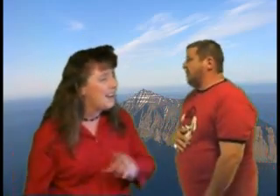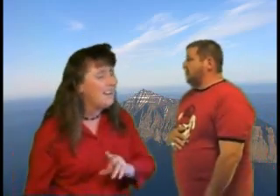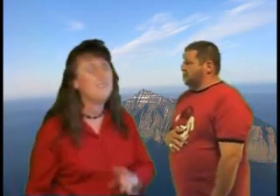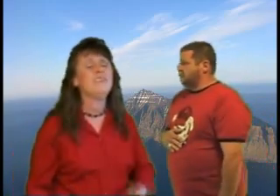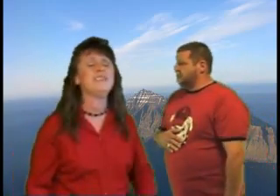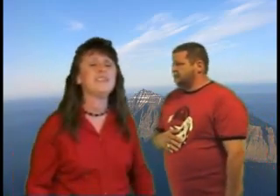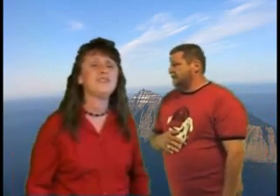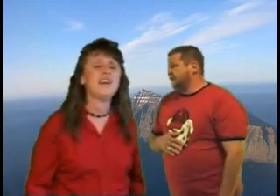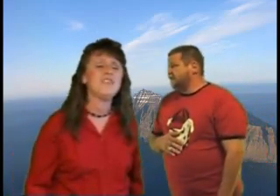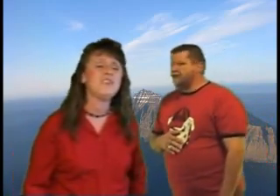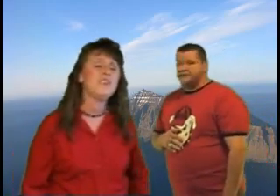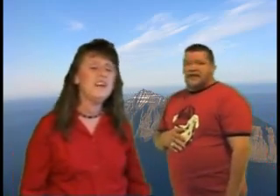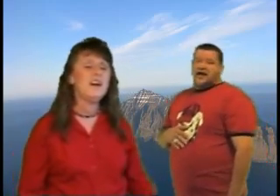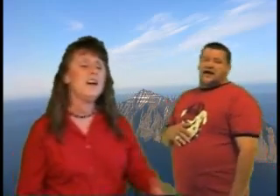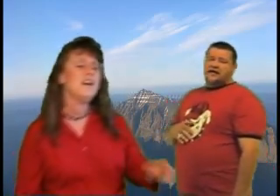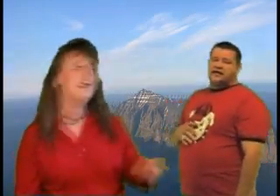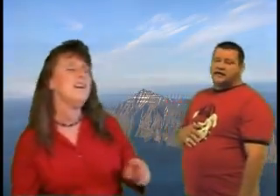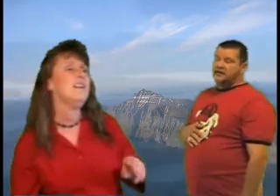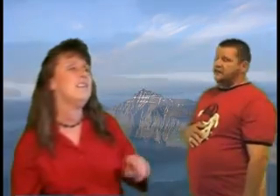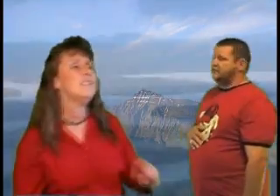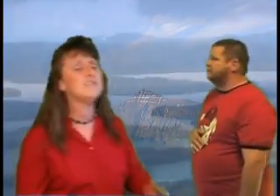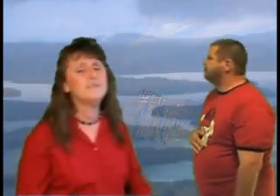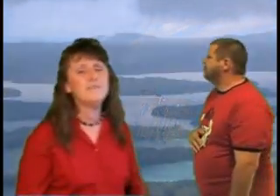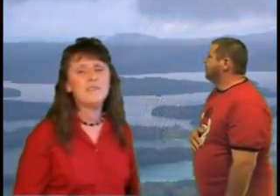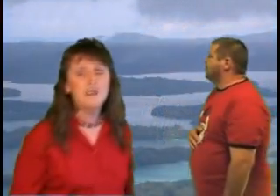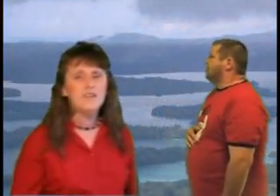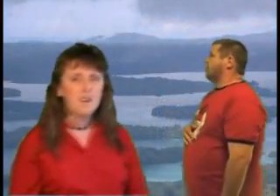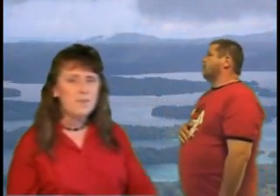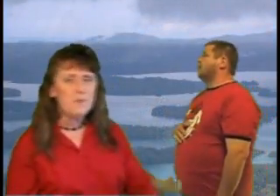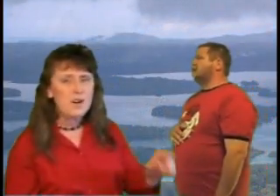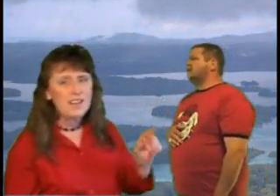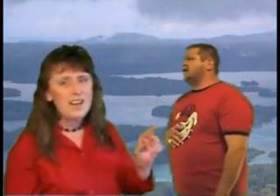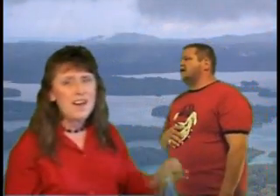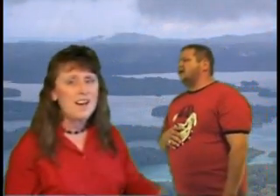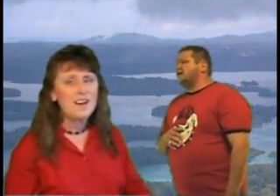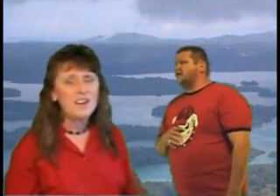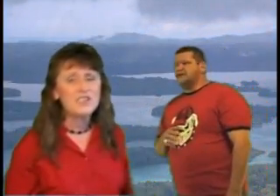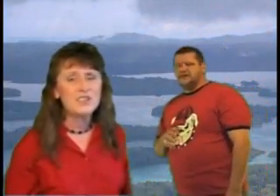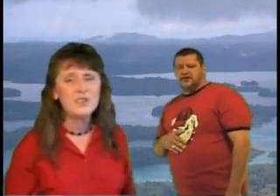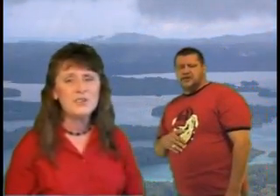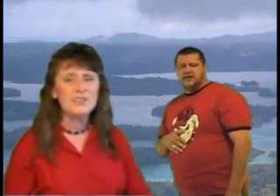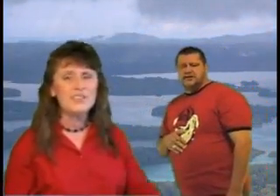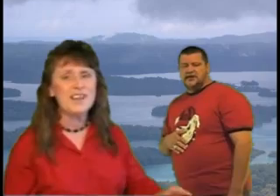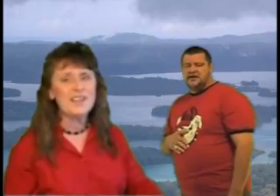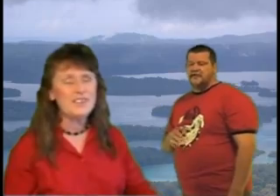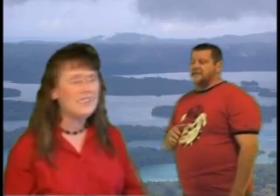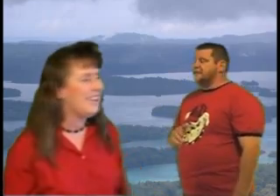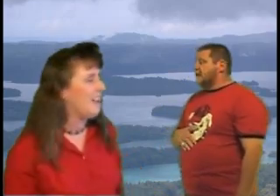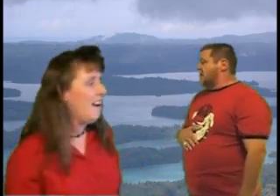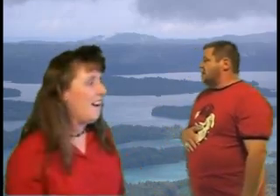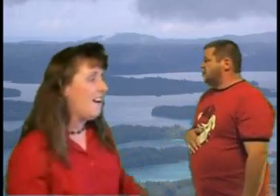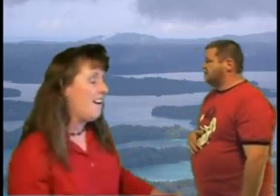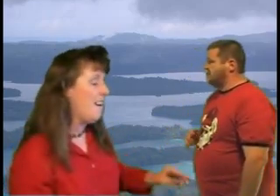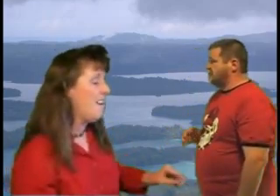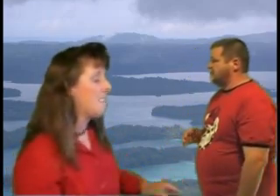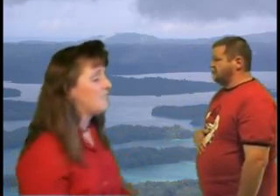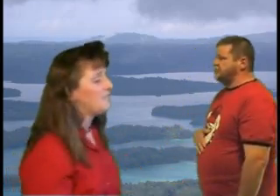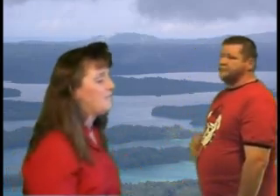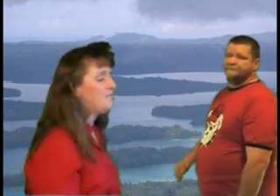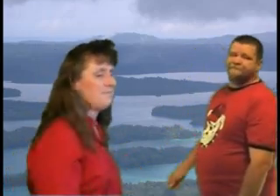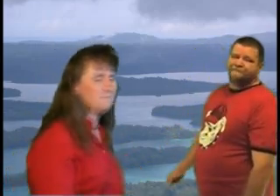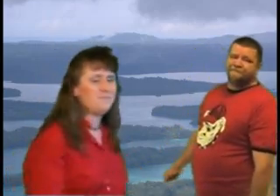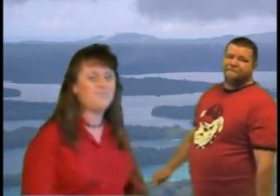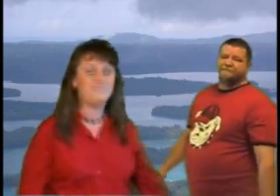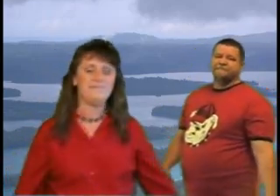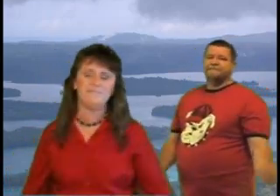rely on each other, uh-uh From one lover to another, uh-uh